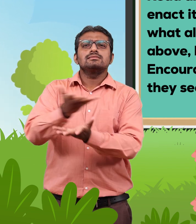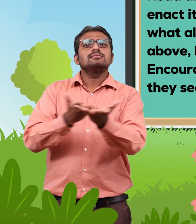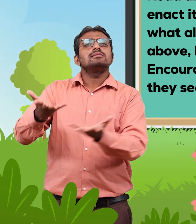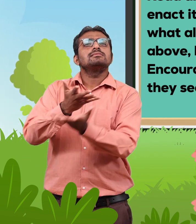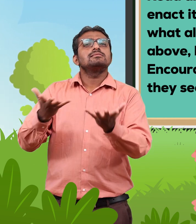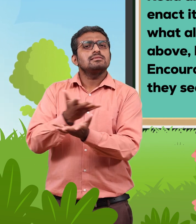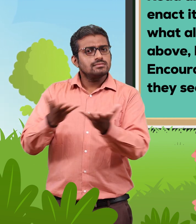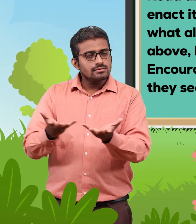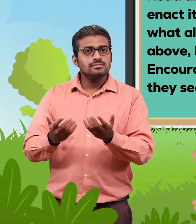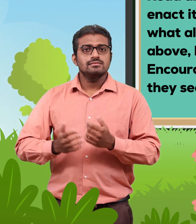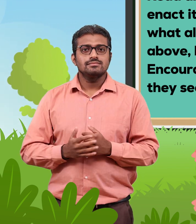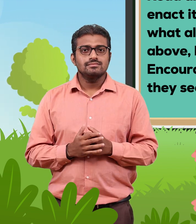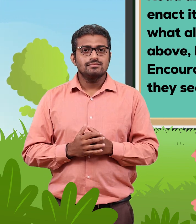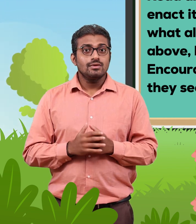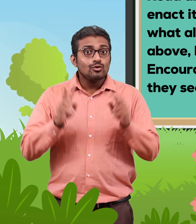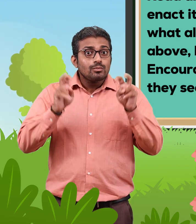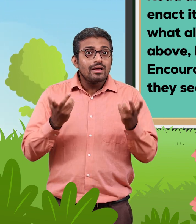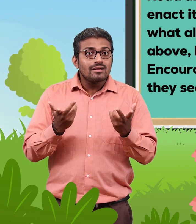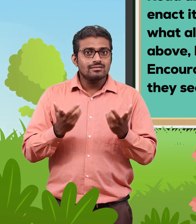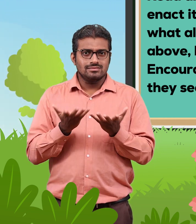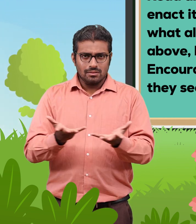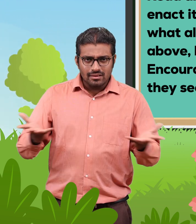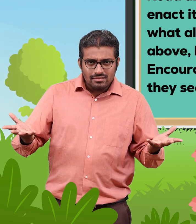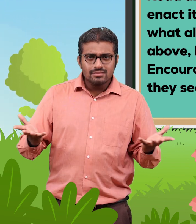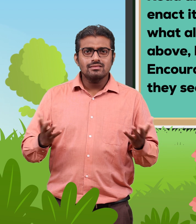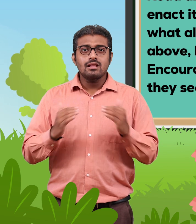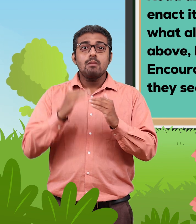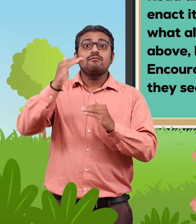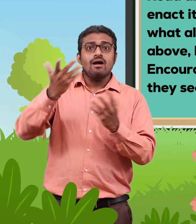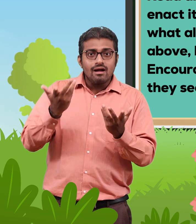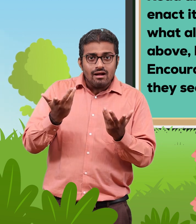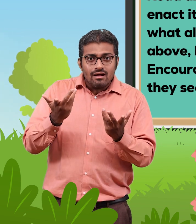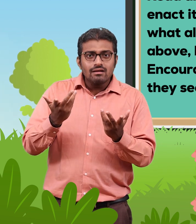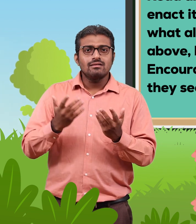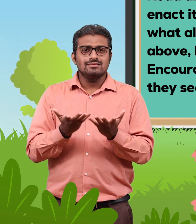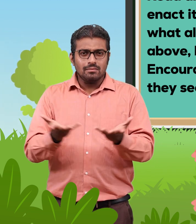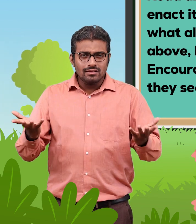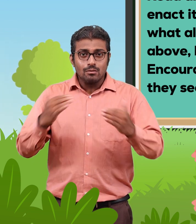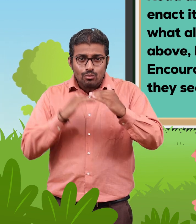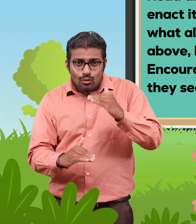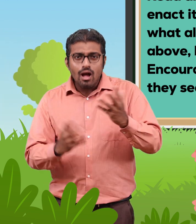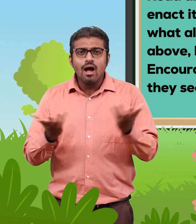below, on, under and so on with the class.